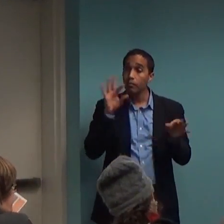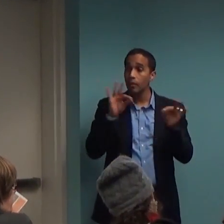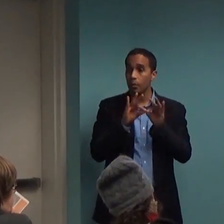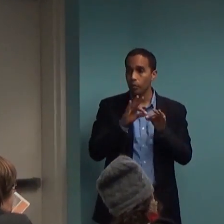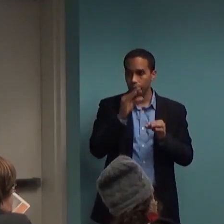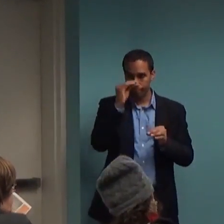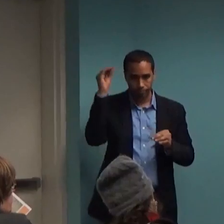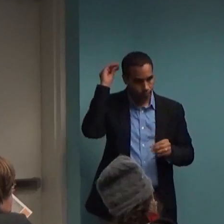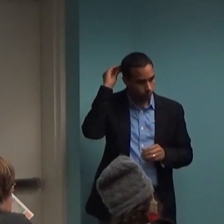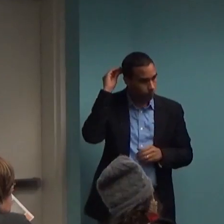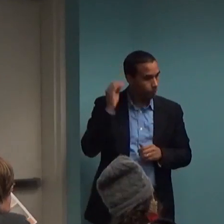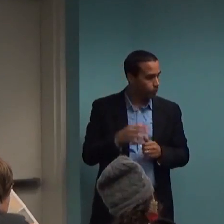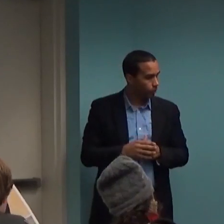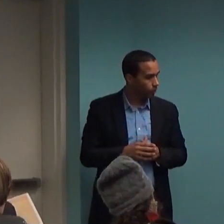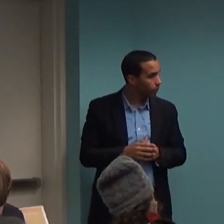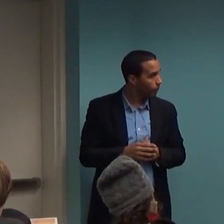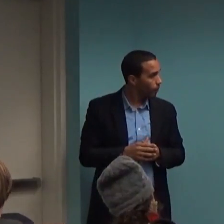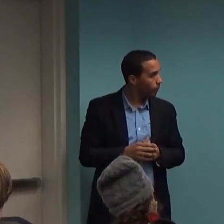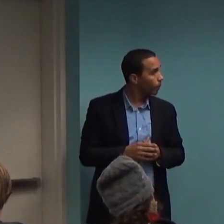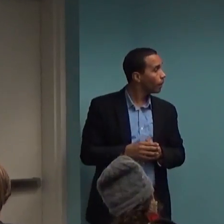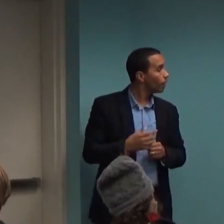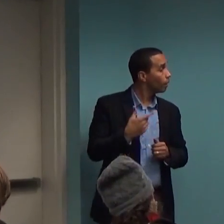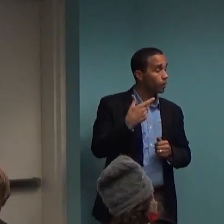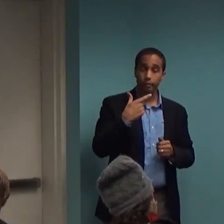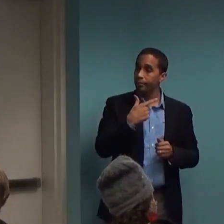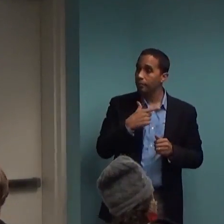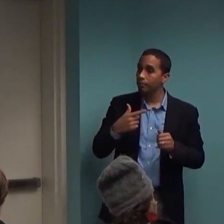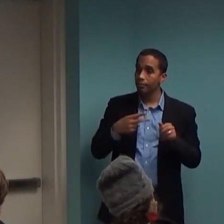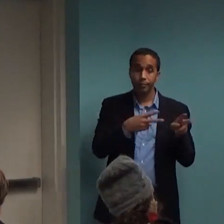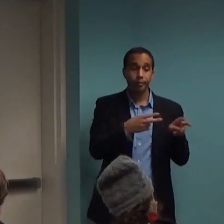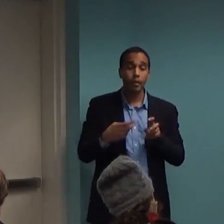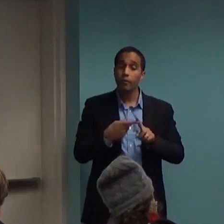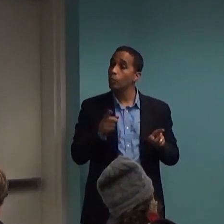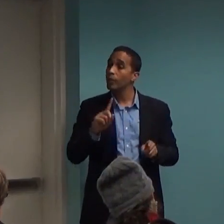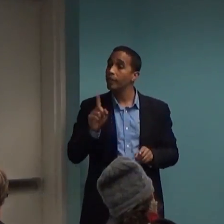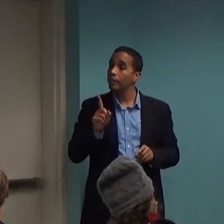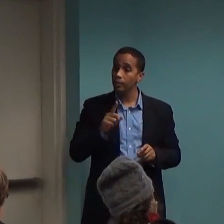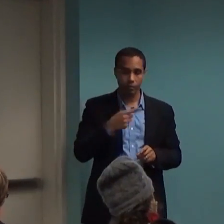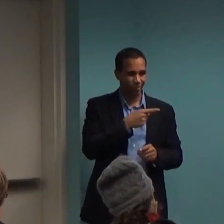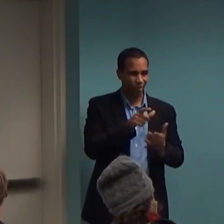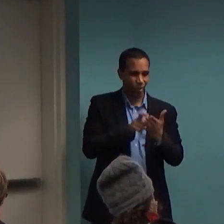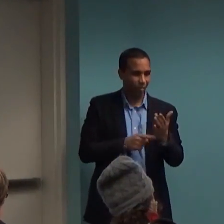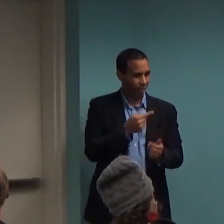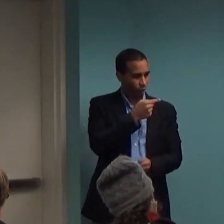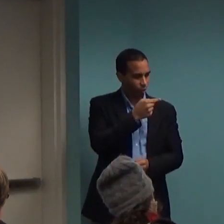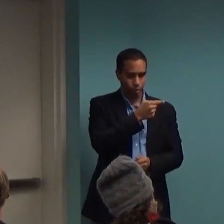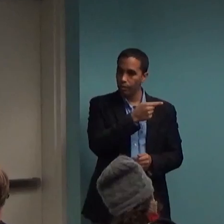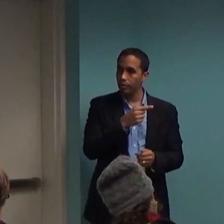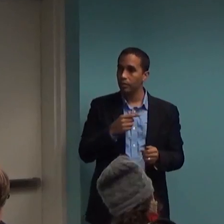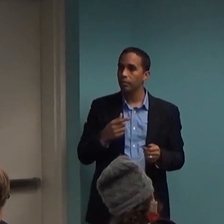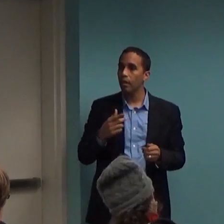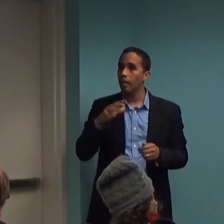And then I have a little citation. So, if you're interested, a lot of this was documented in an article in the British Journal of Psychiatry.